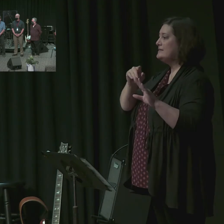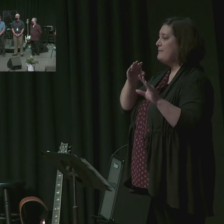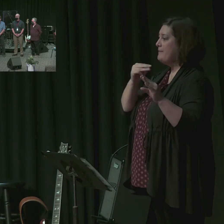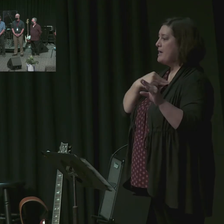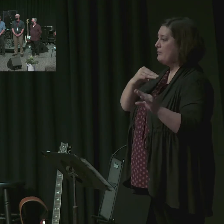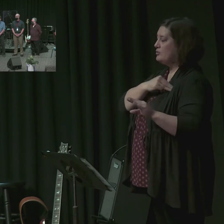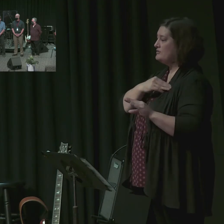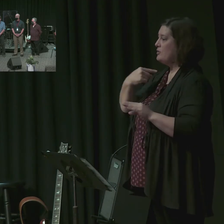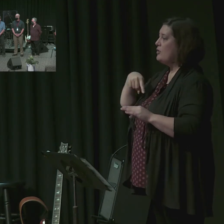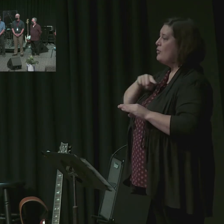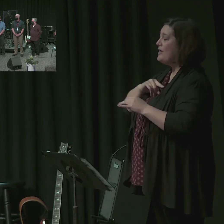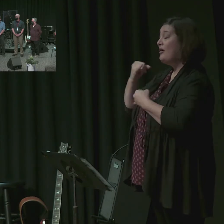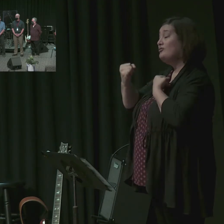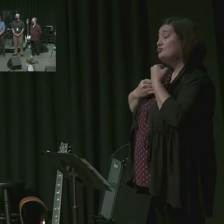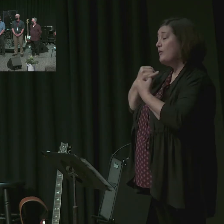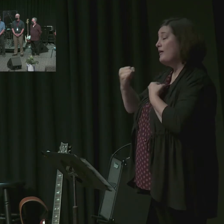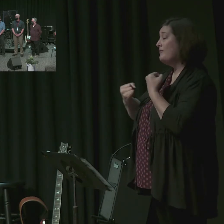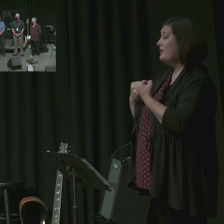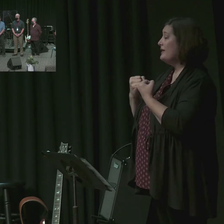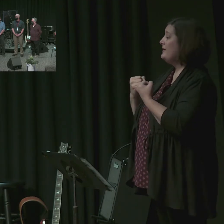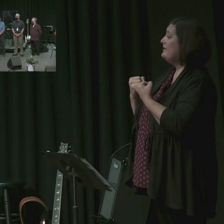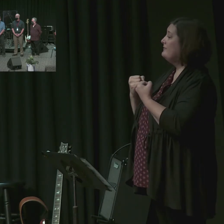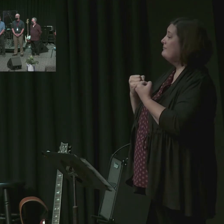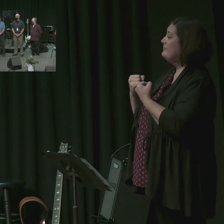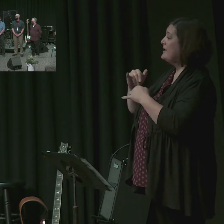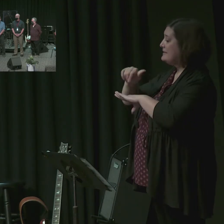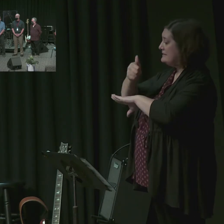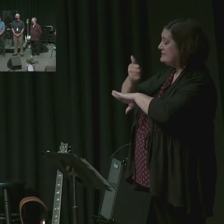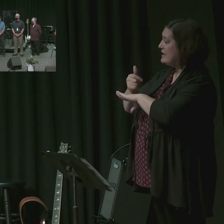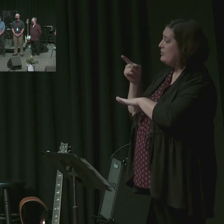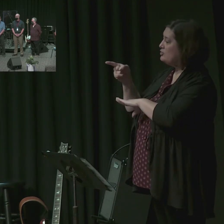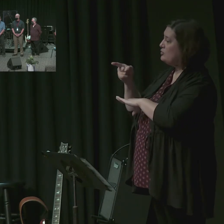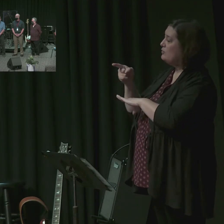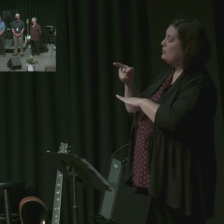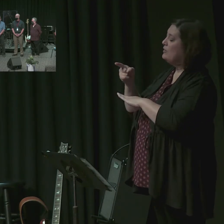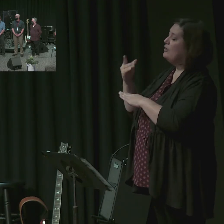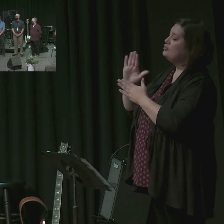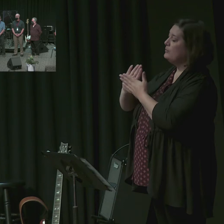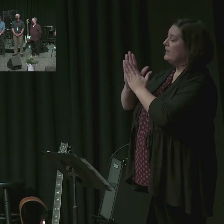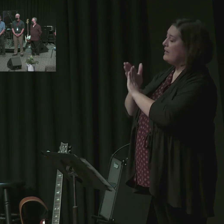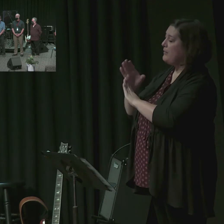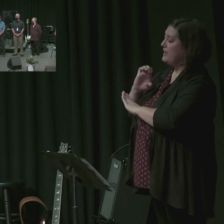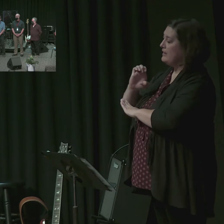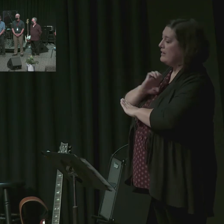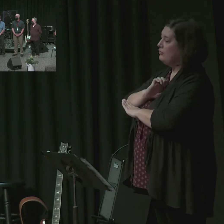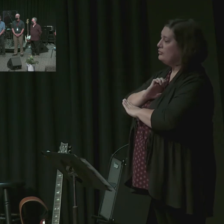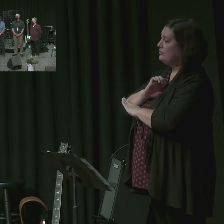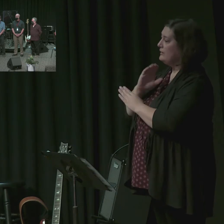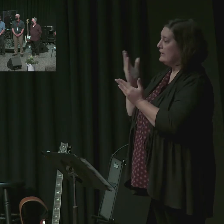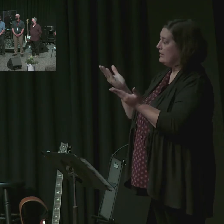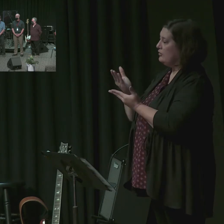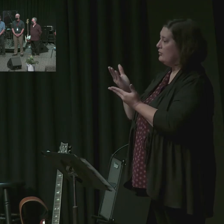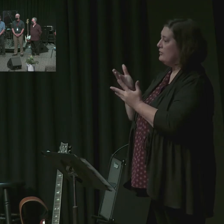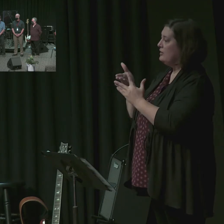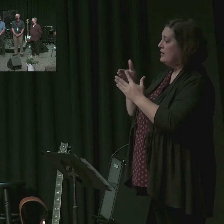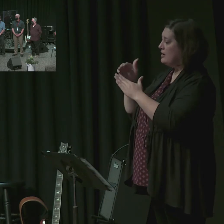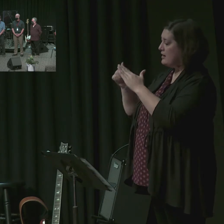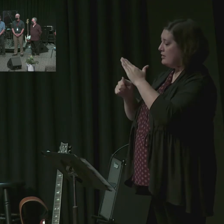joyfully, joyfully ordain you to the office of elder, to shepherd and oversee the church under and through